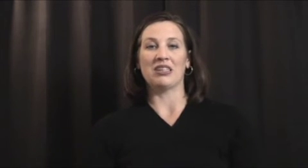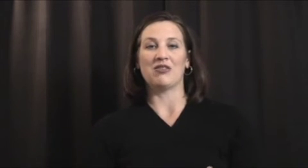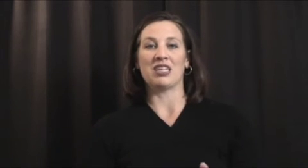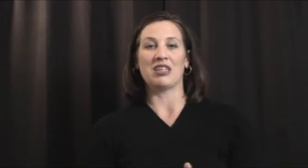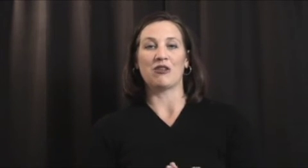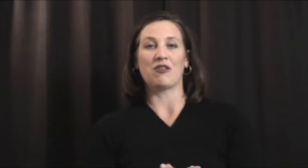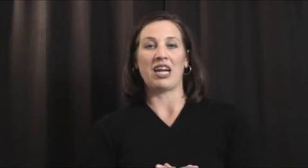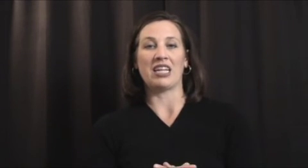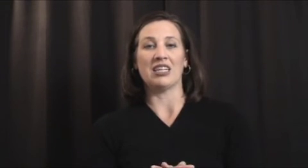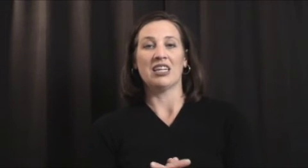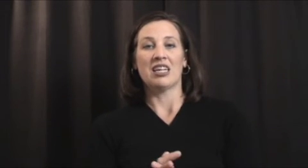lifting and your fighting.